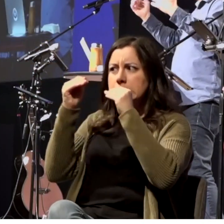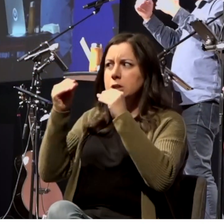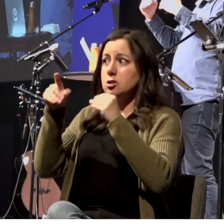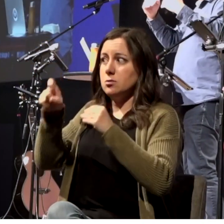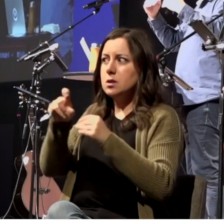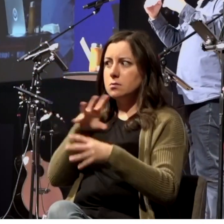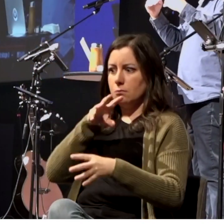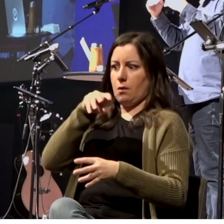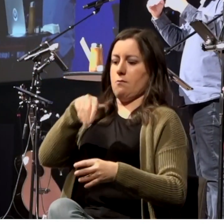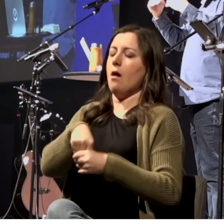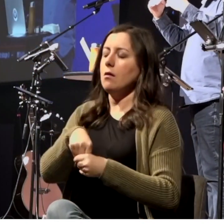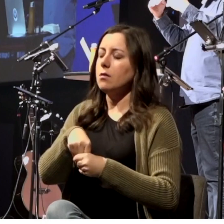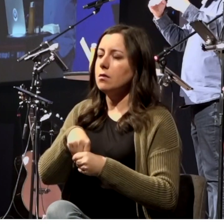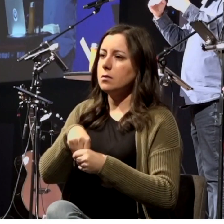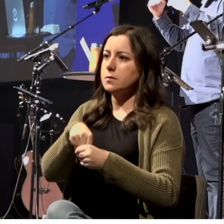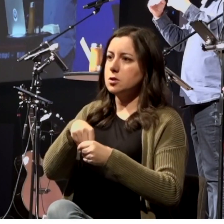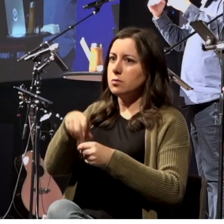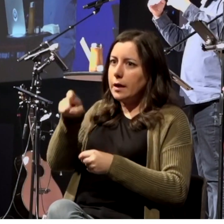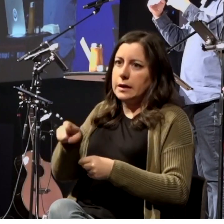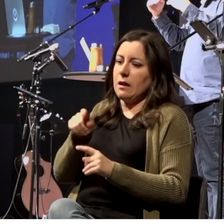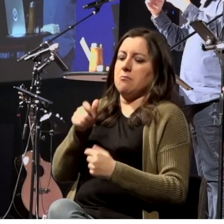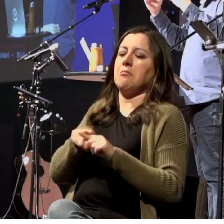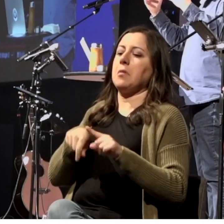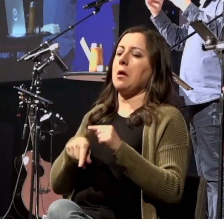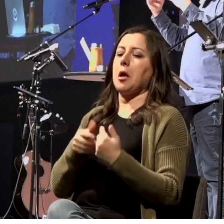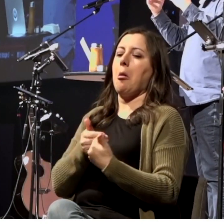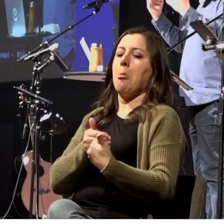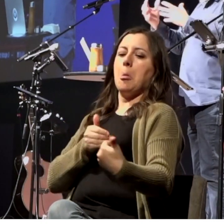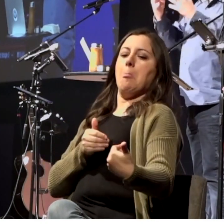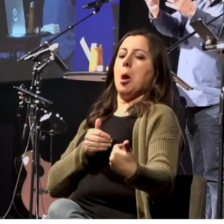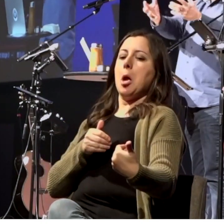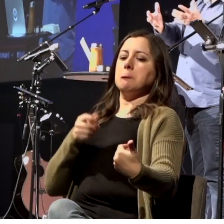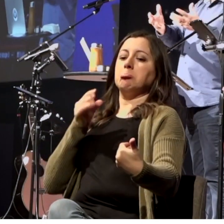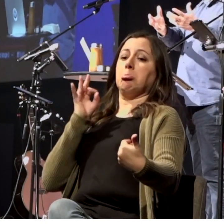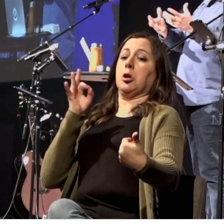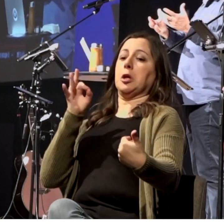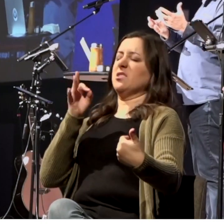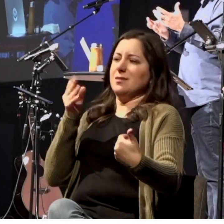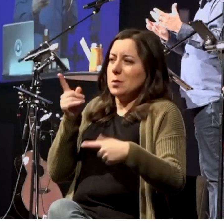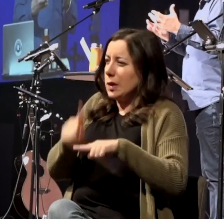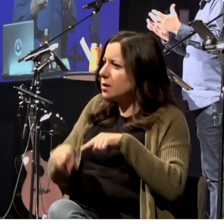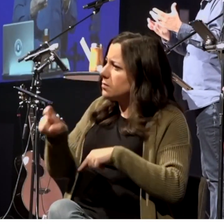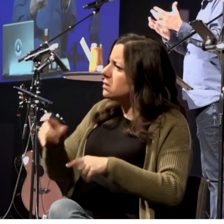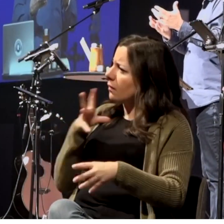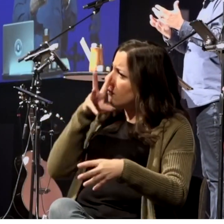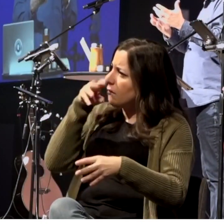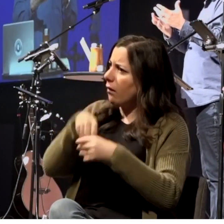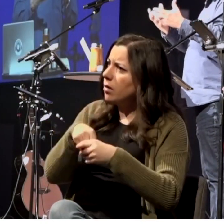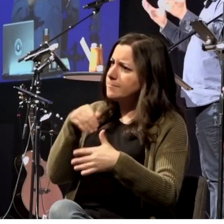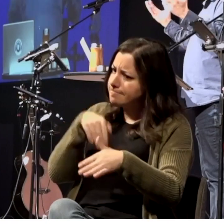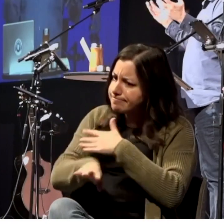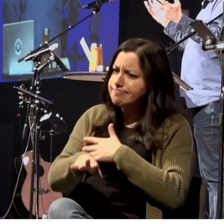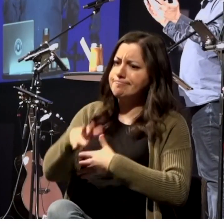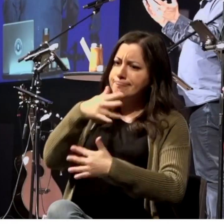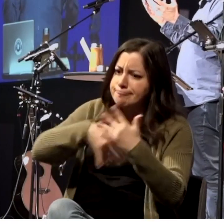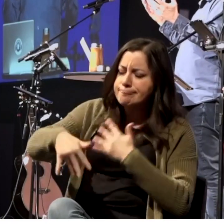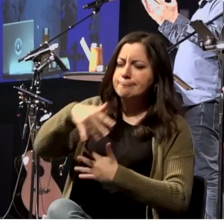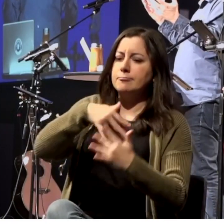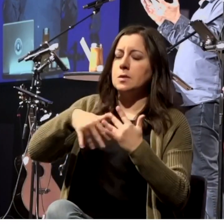Laurie quote. And so we see Hollywood as a mission field. My son's production company, we